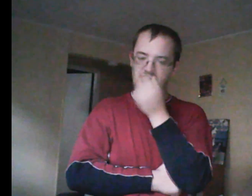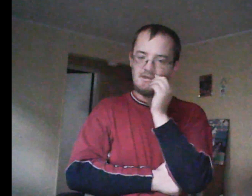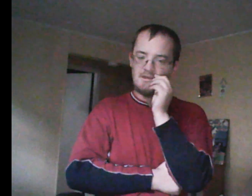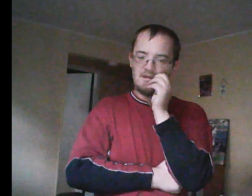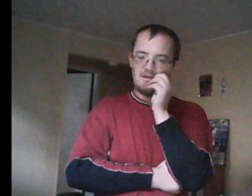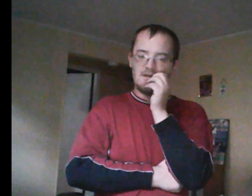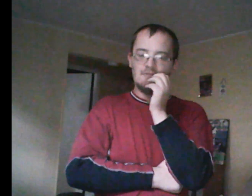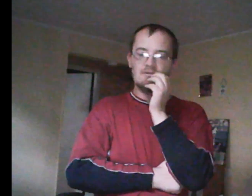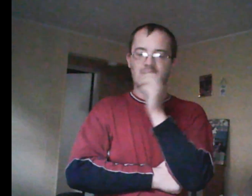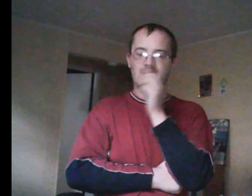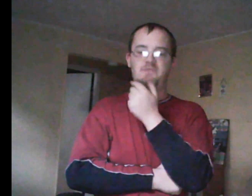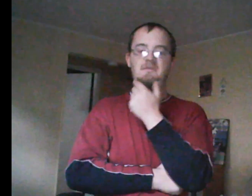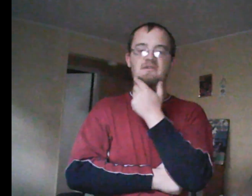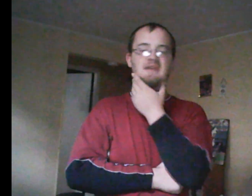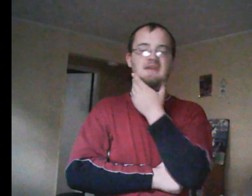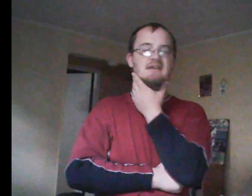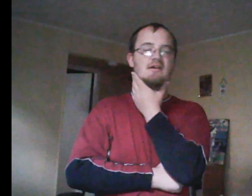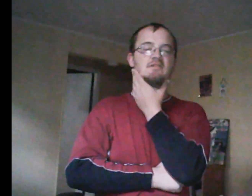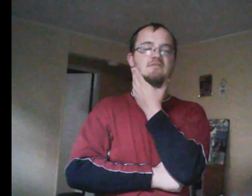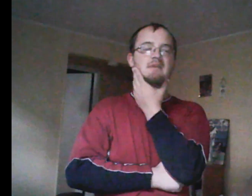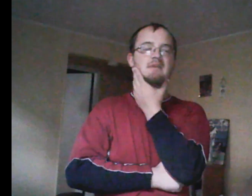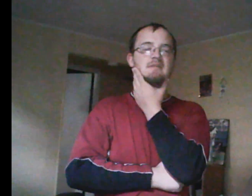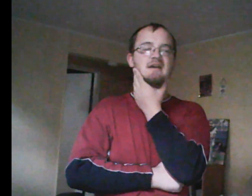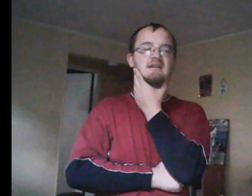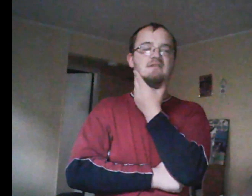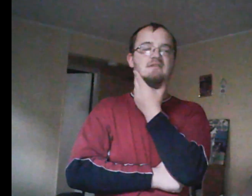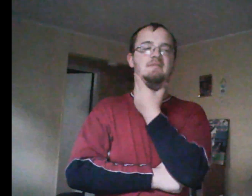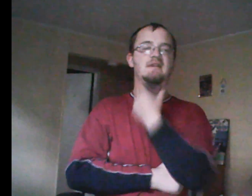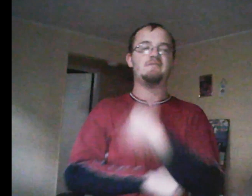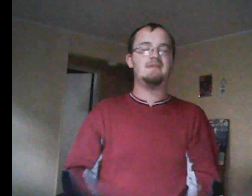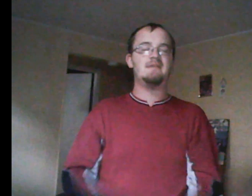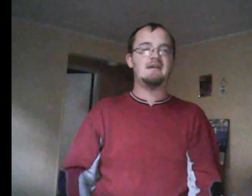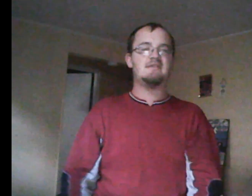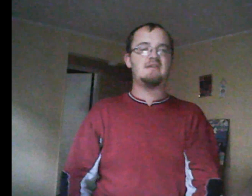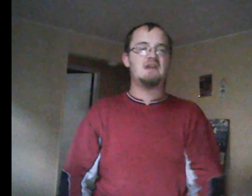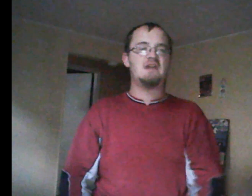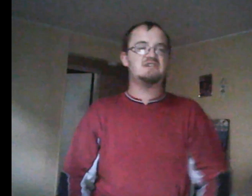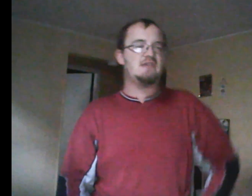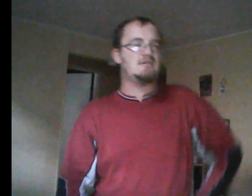Well, Snake also told Emma that it's complicated for him because as an educator, he can't go against his